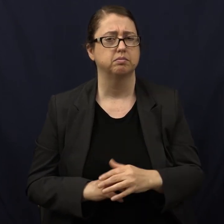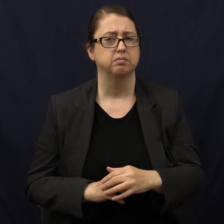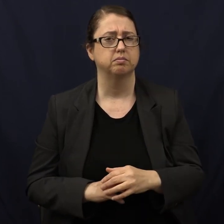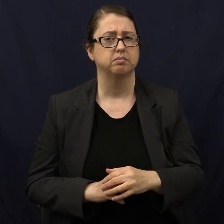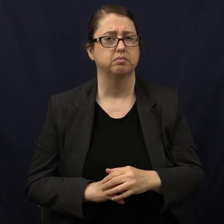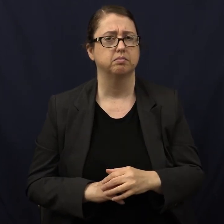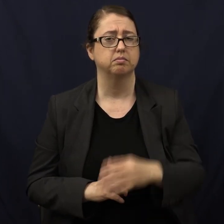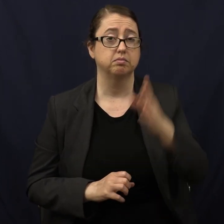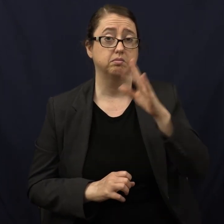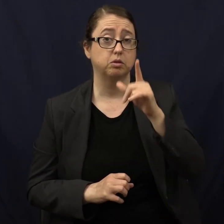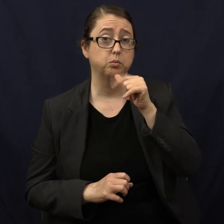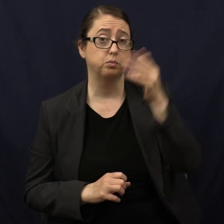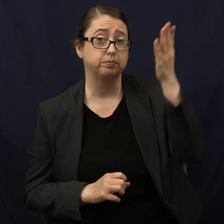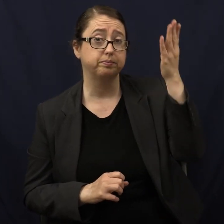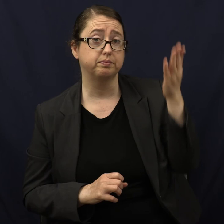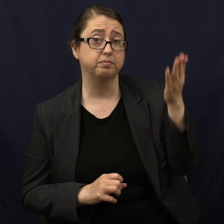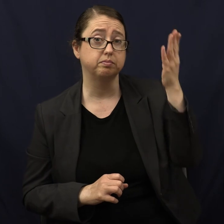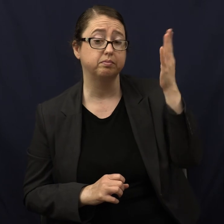Who is God?